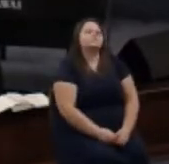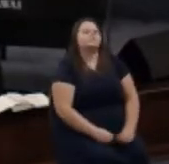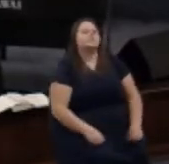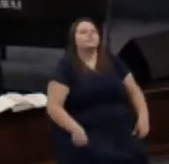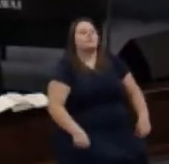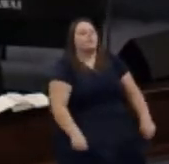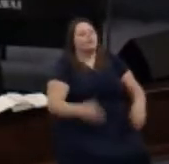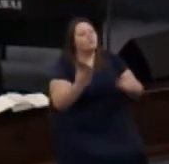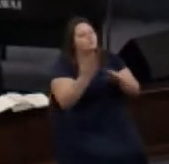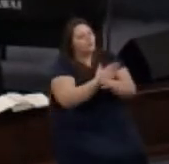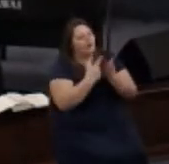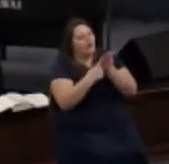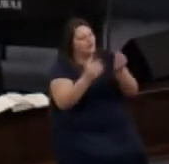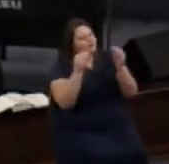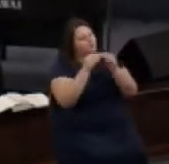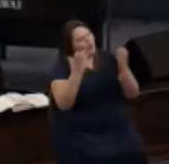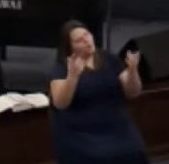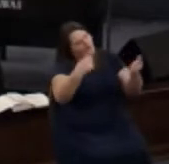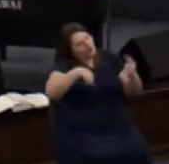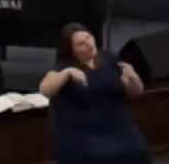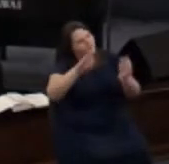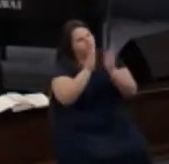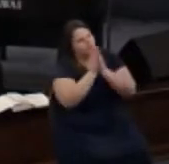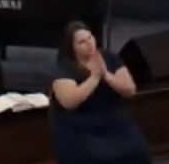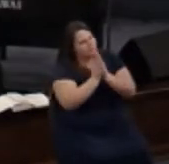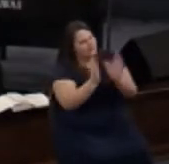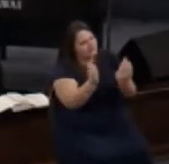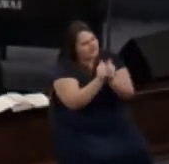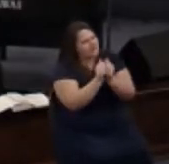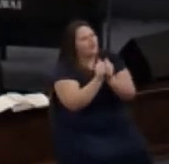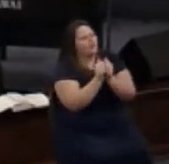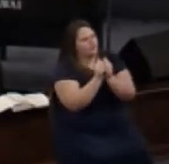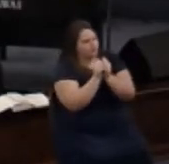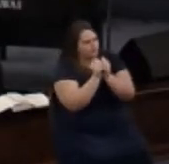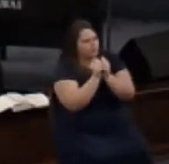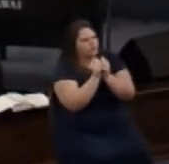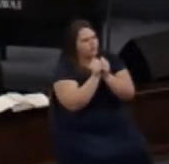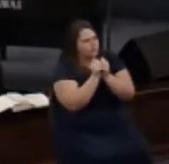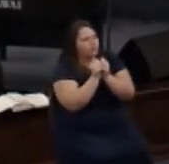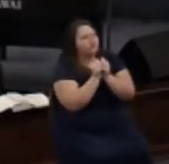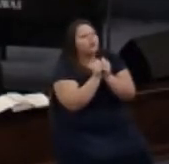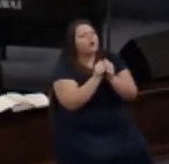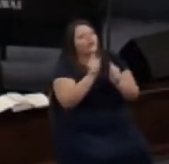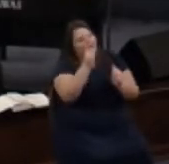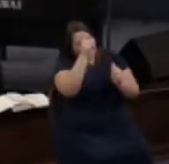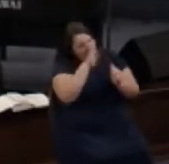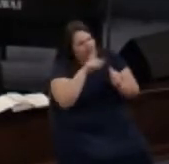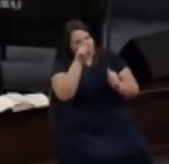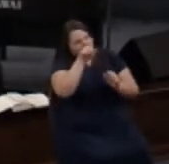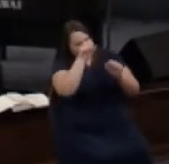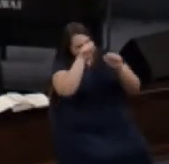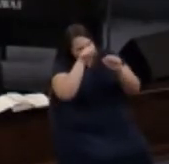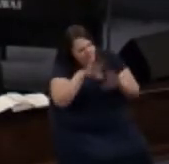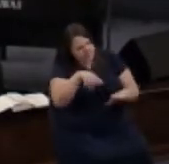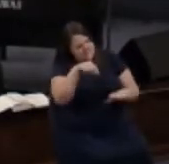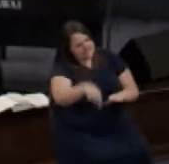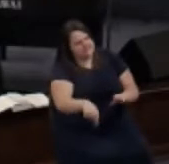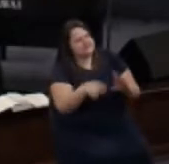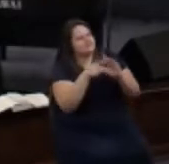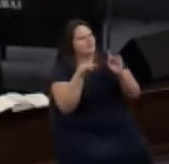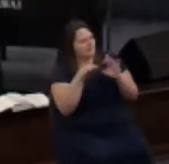I go any further I want us to pray together and in one accord that God blesses the message that we have